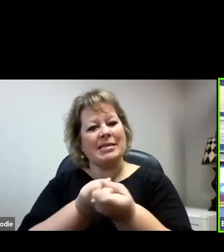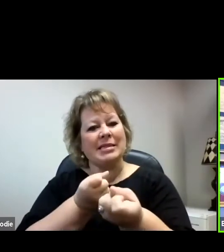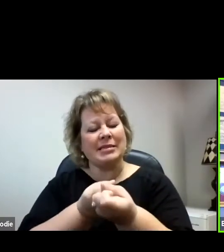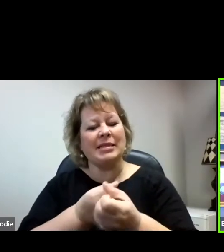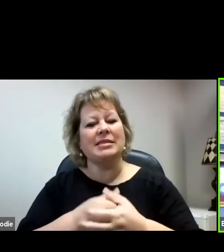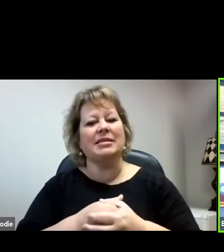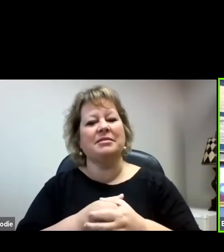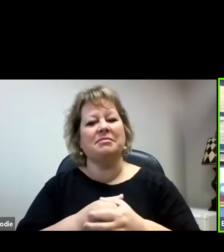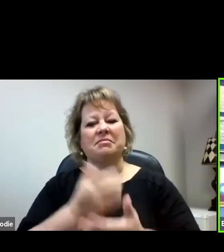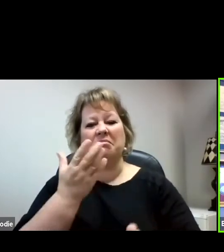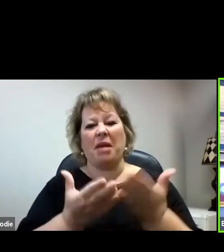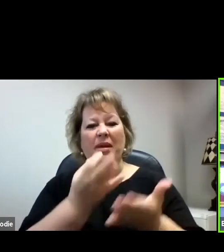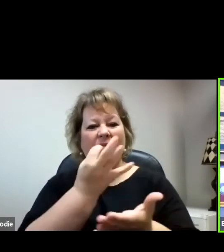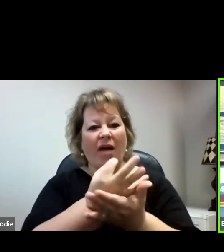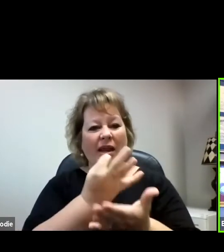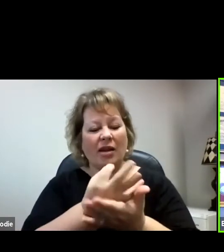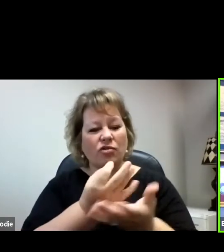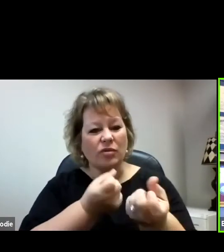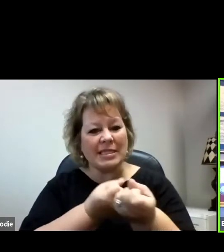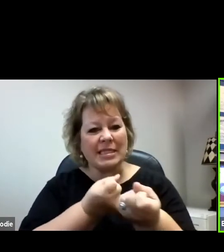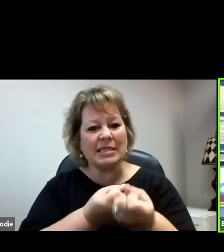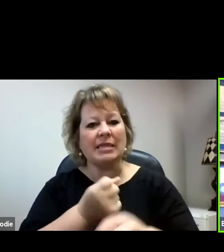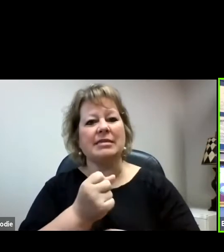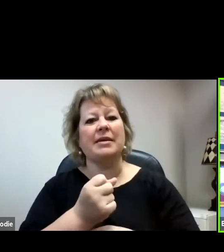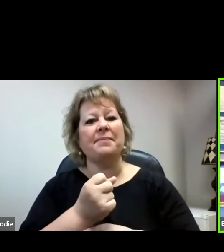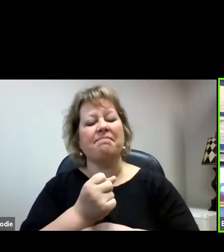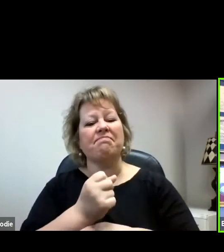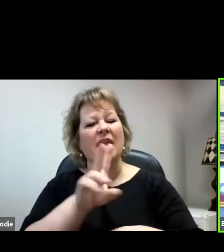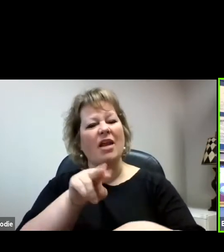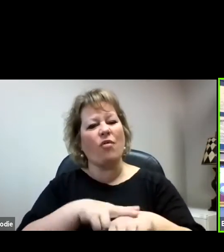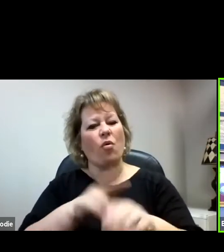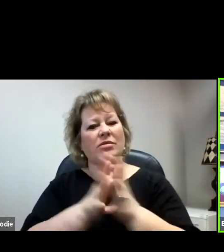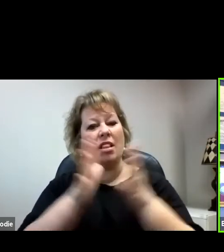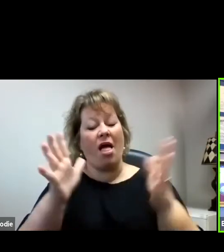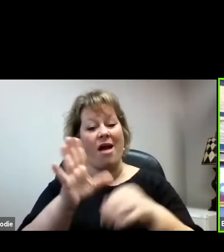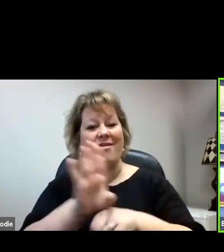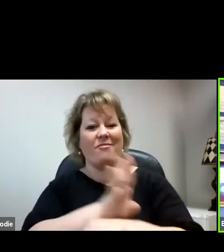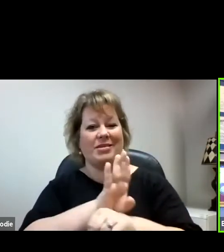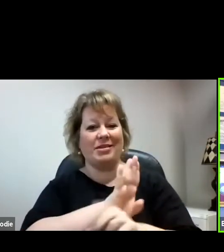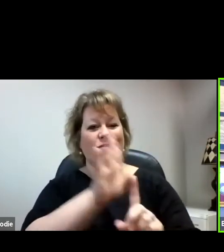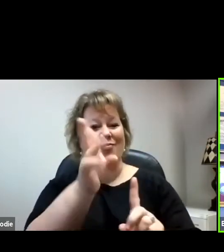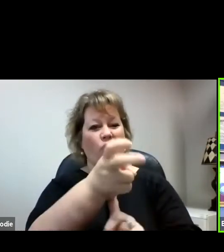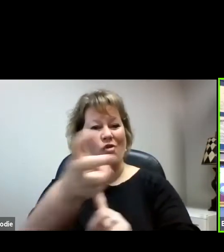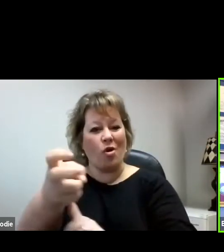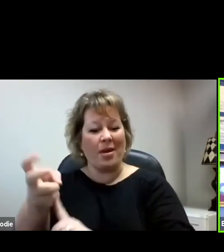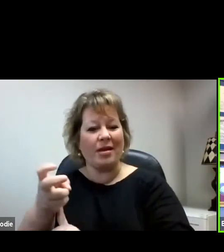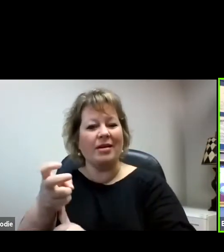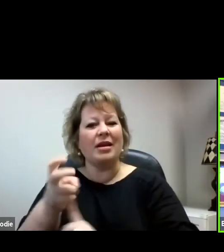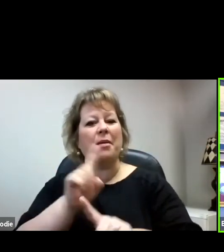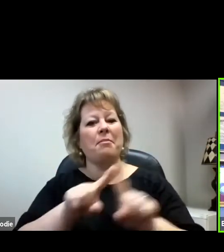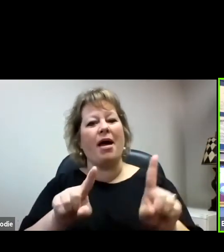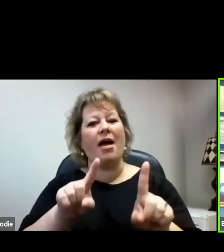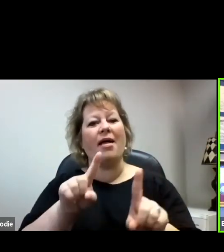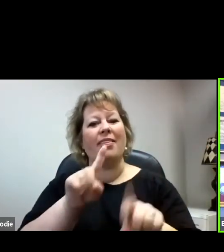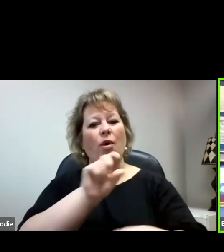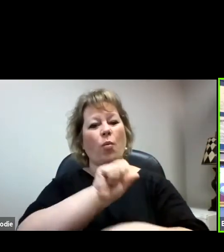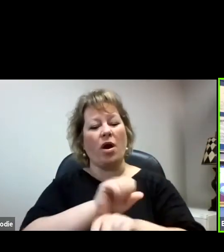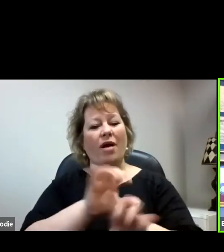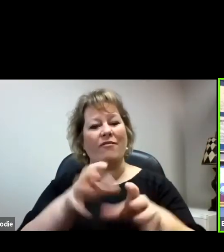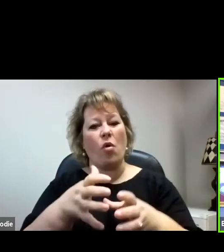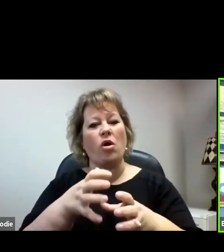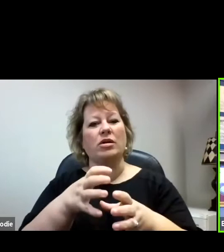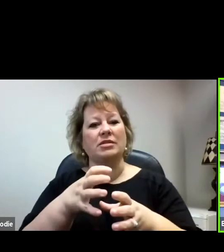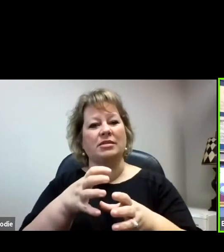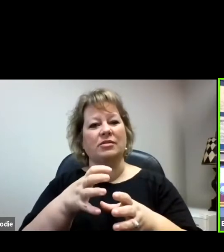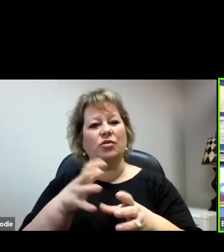from finance to whatever. And of course, a lot of business recruitment is part of that. workforce development division, which I'm responsible